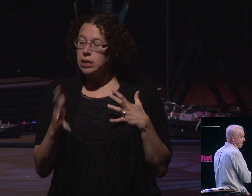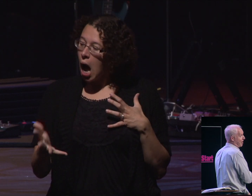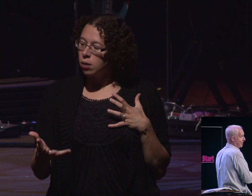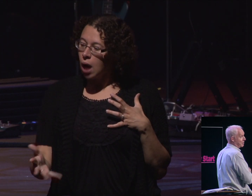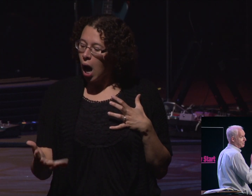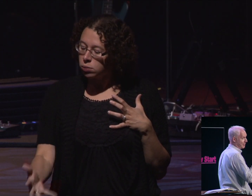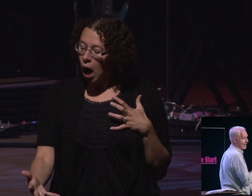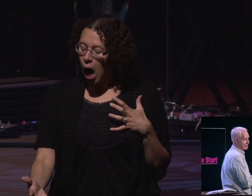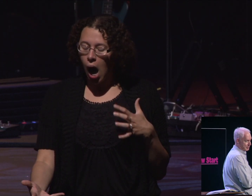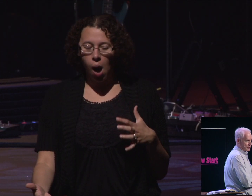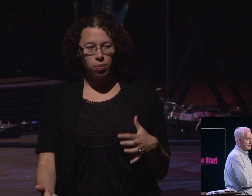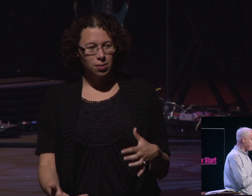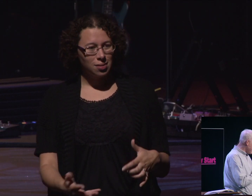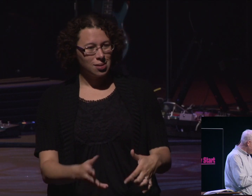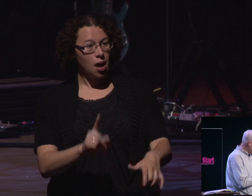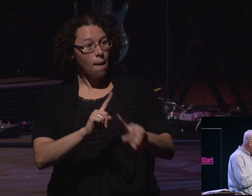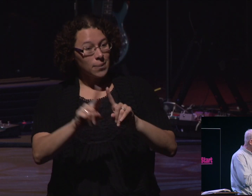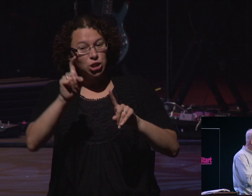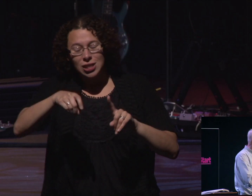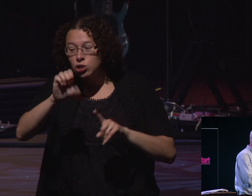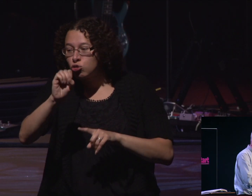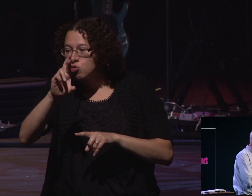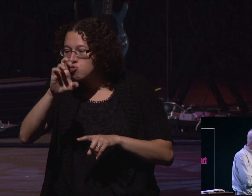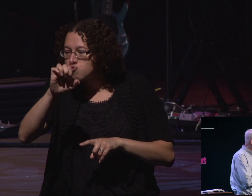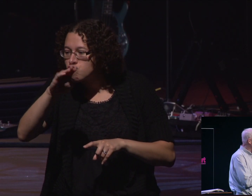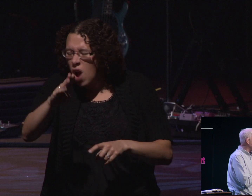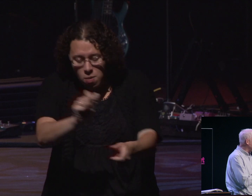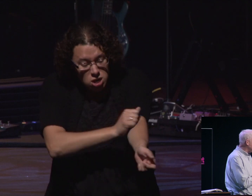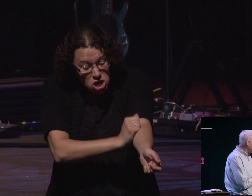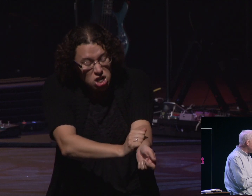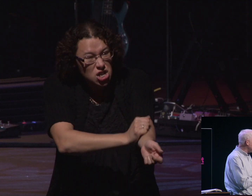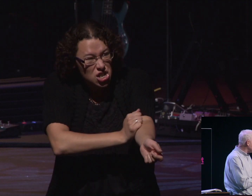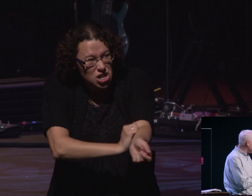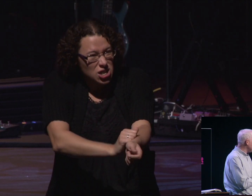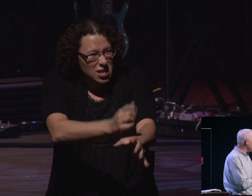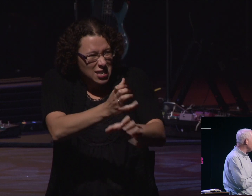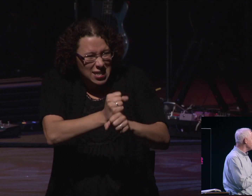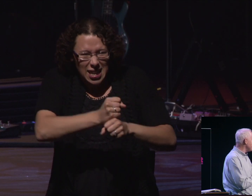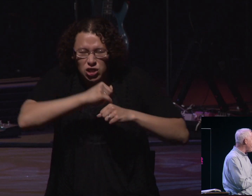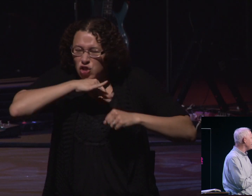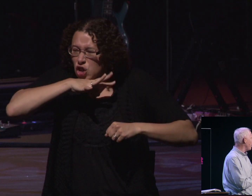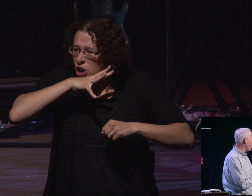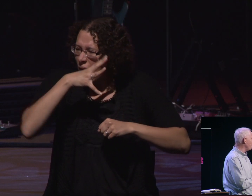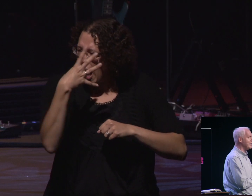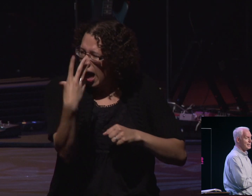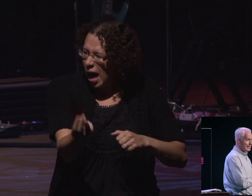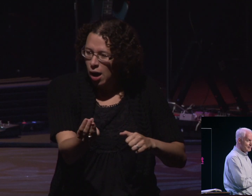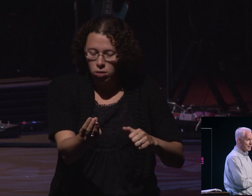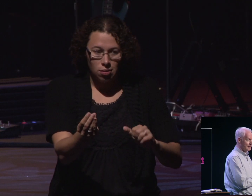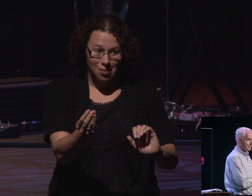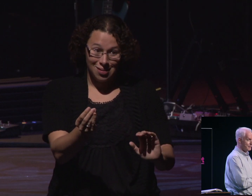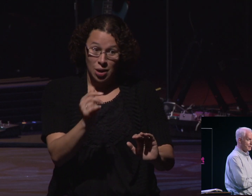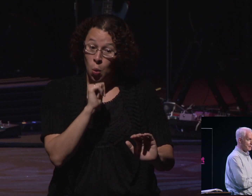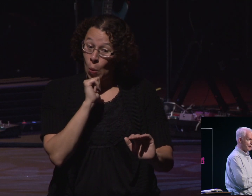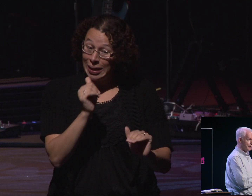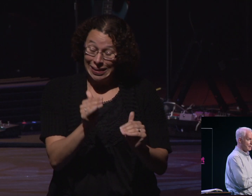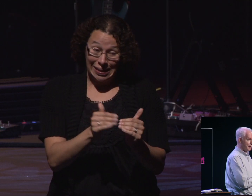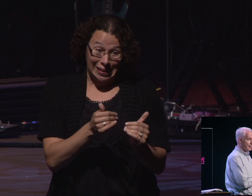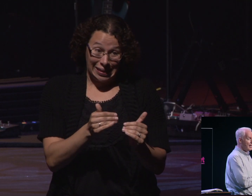cool scar. I want you to know that as a result. But the antiseptic, the cleaning is not always easy.